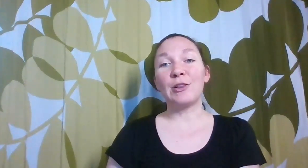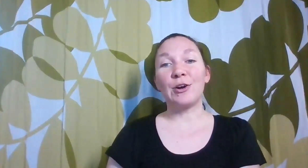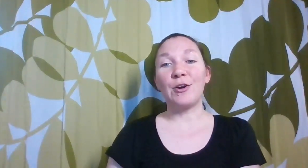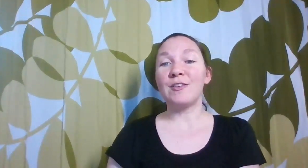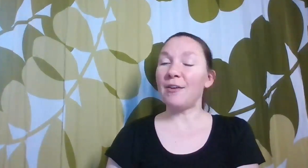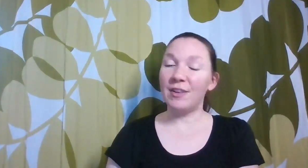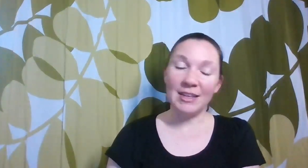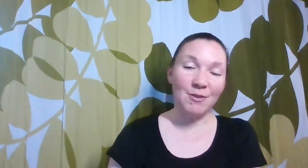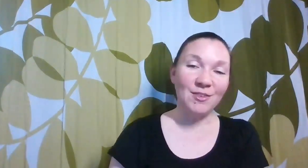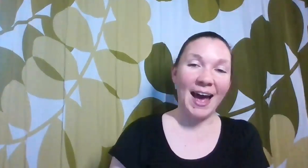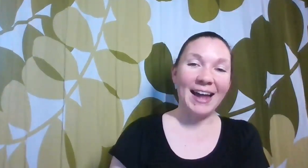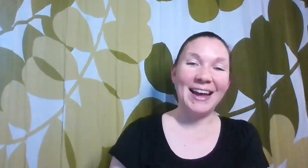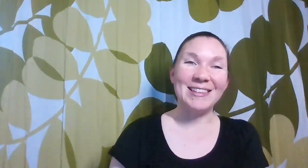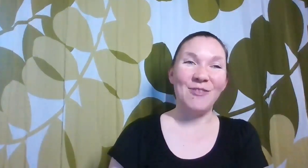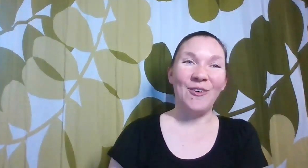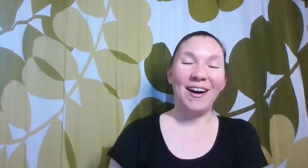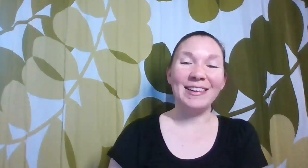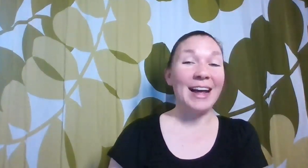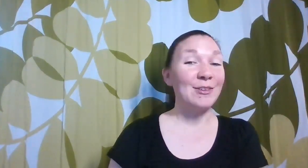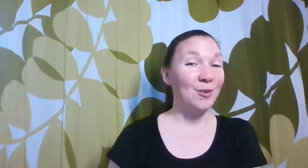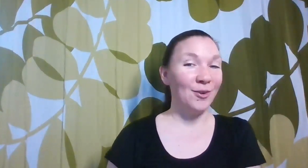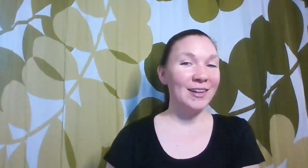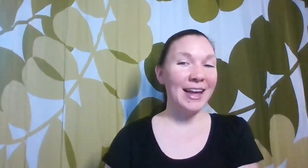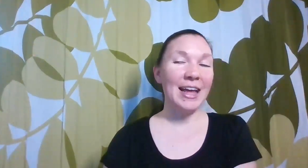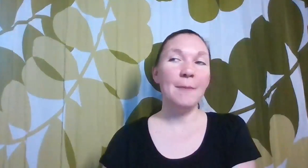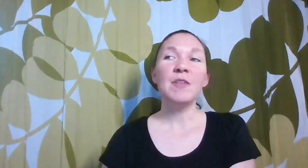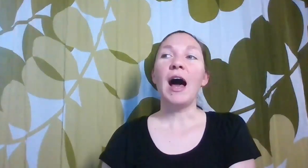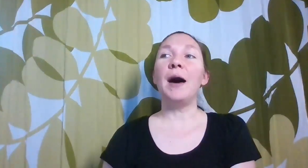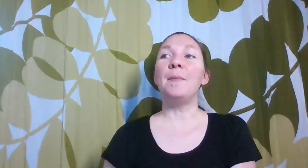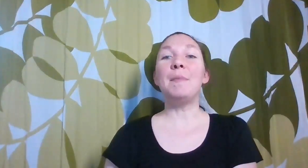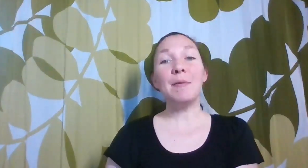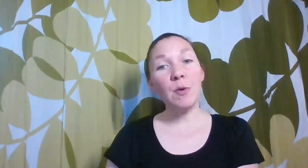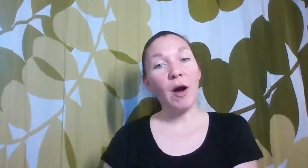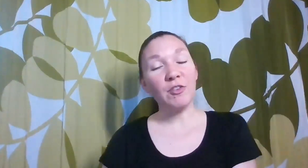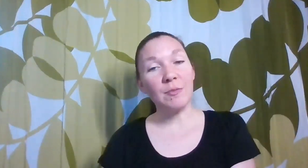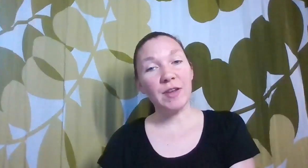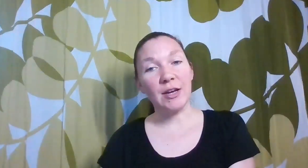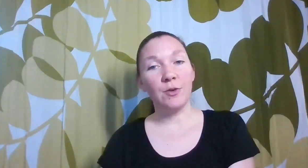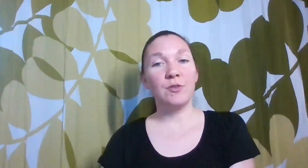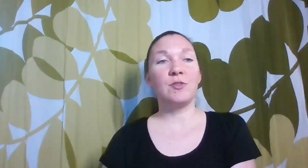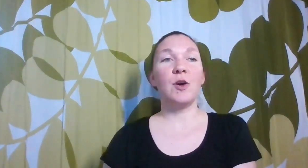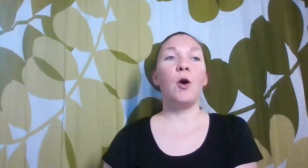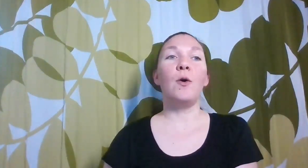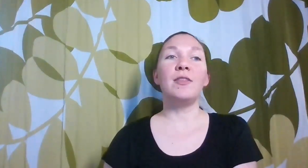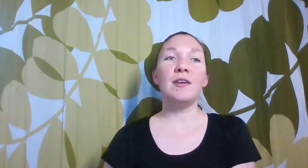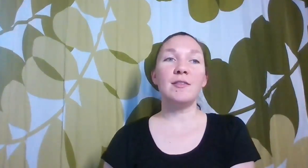learner definitely views that as more like school related, maybe we watch some videos. So this